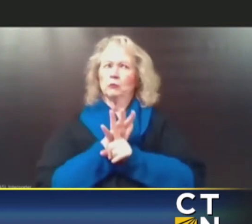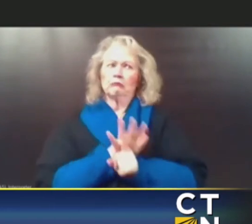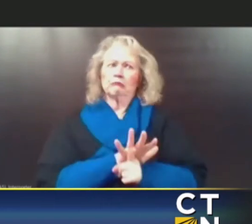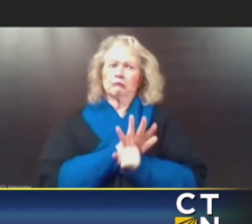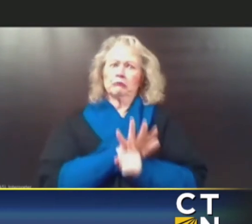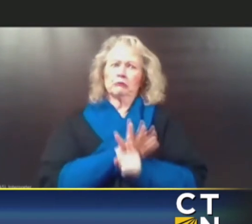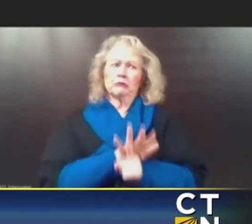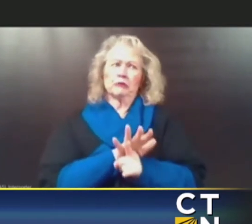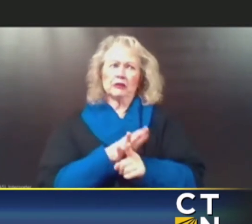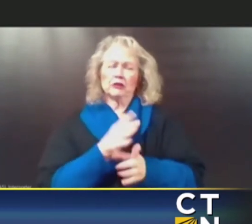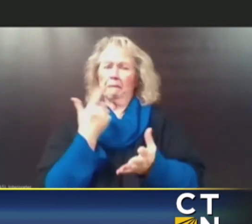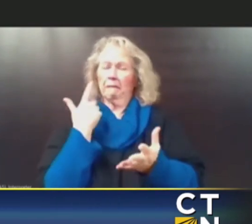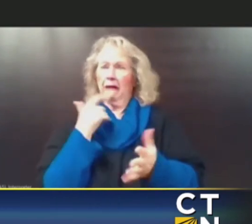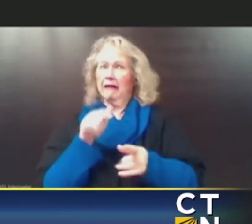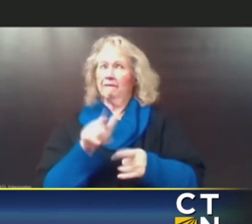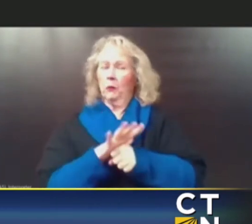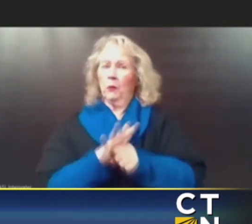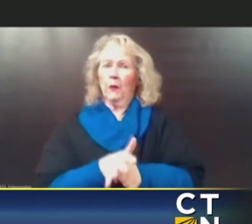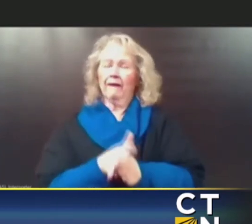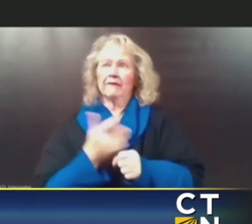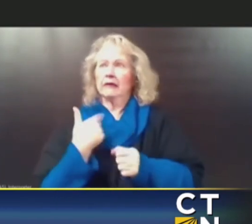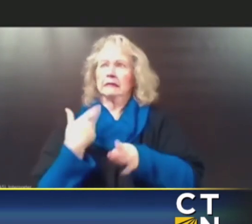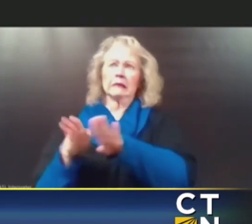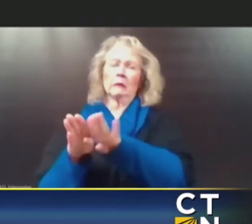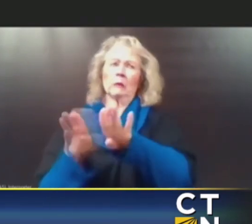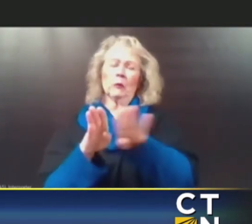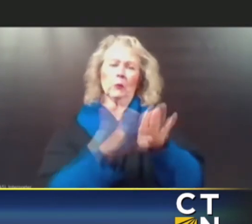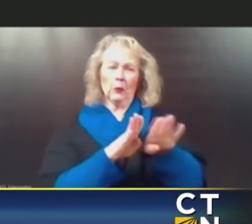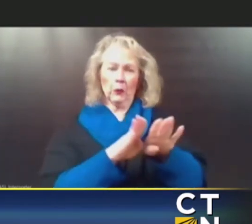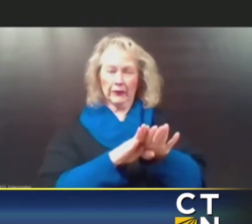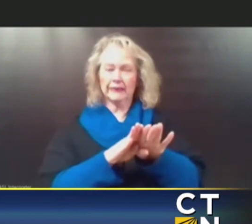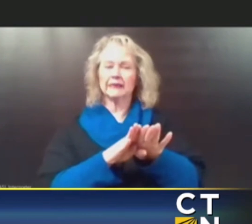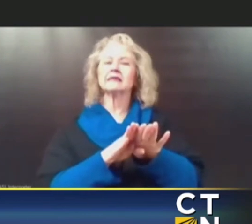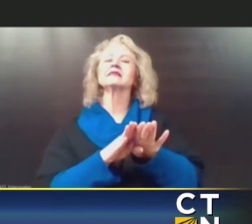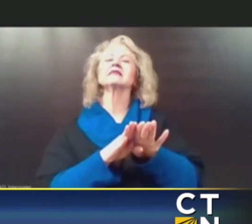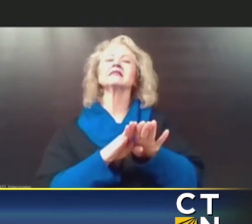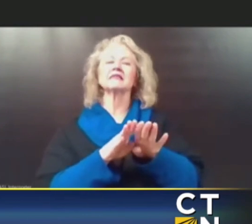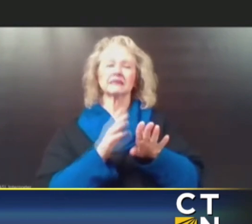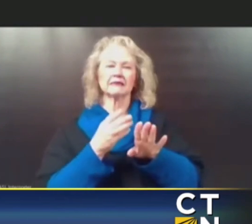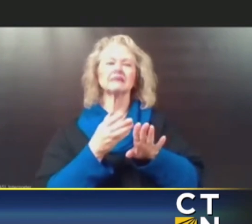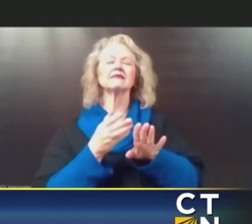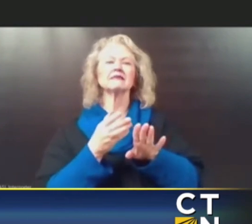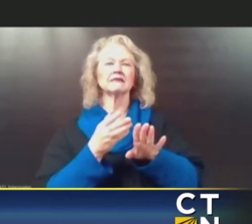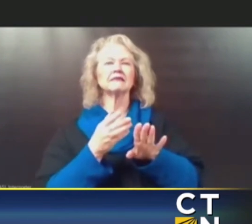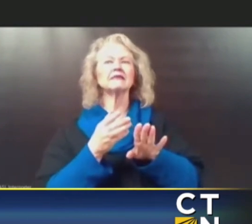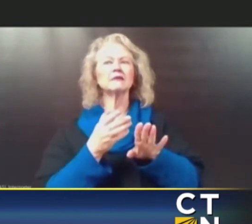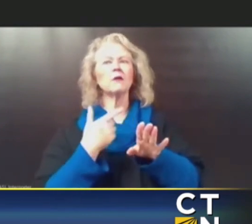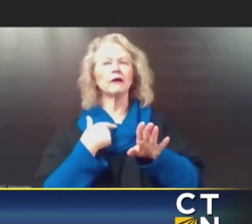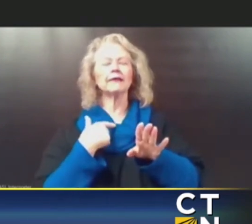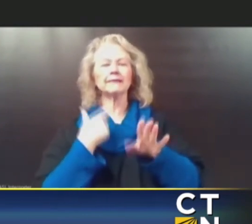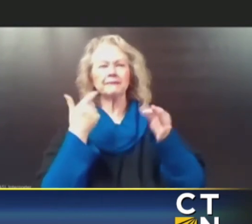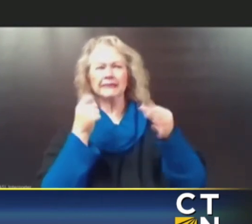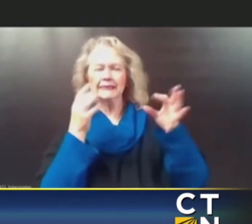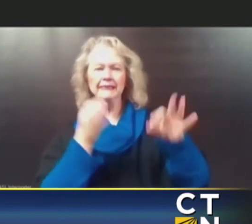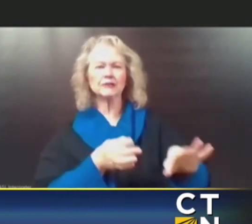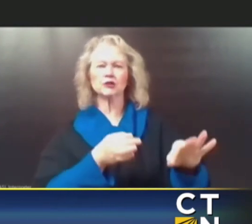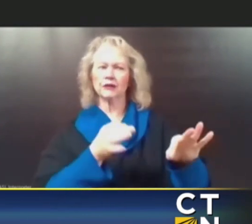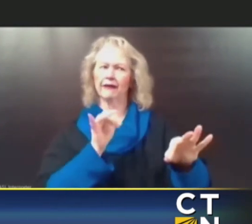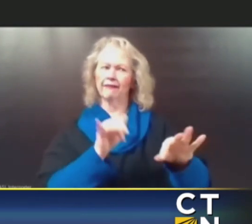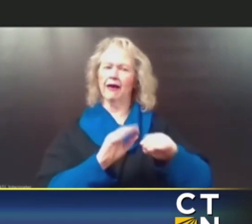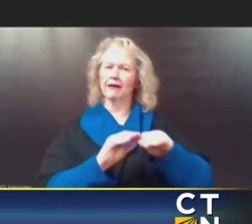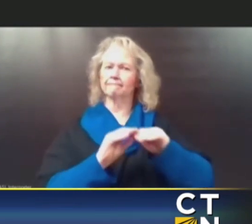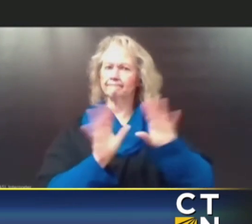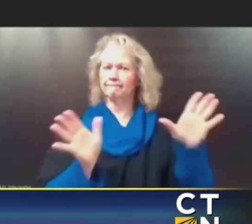early days of COVID. Most of those facilities had already closed. We wanted to, you know, make sure that was clear.